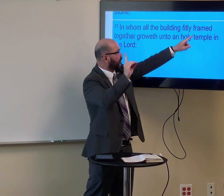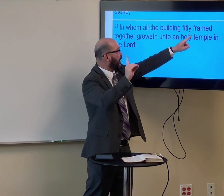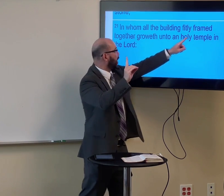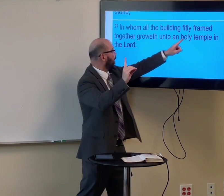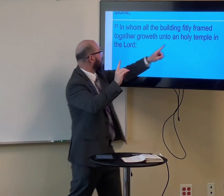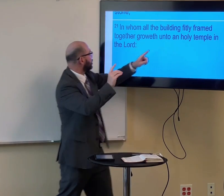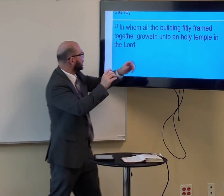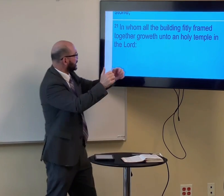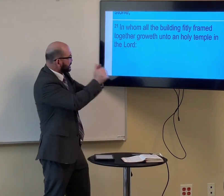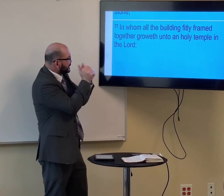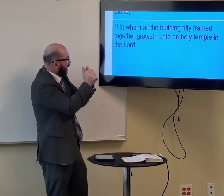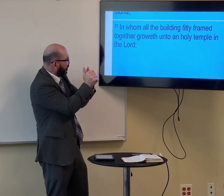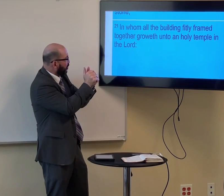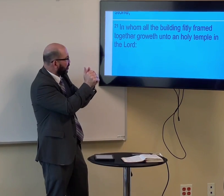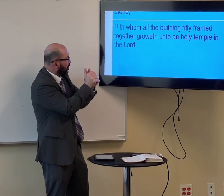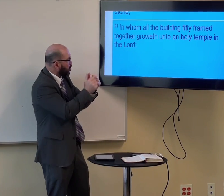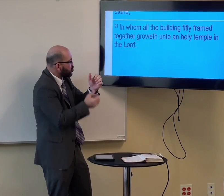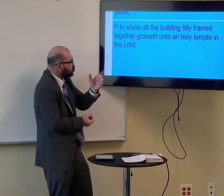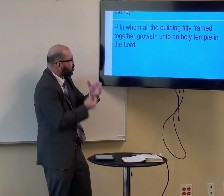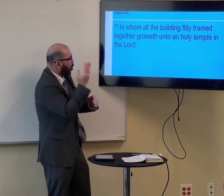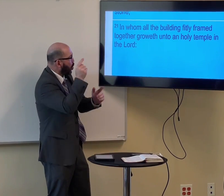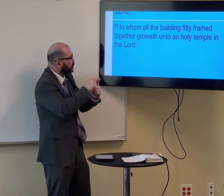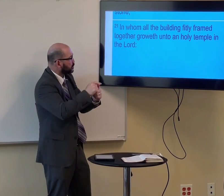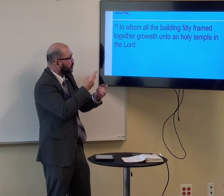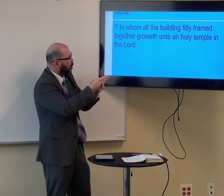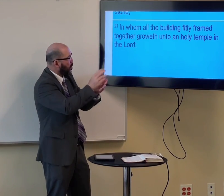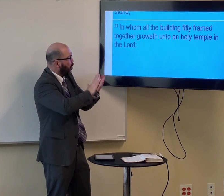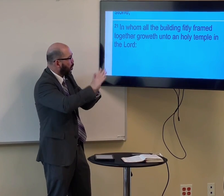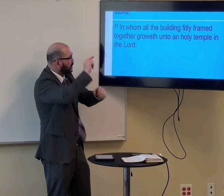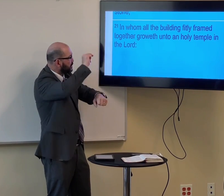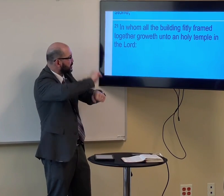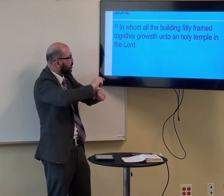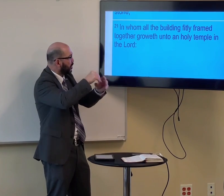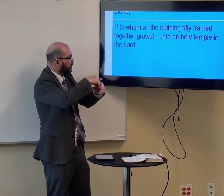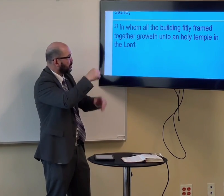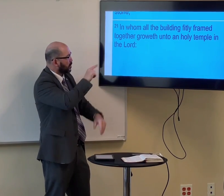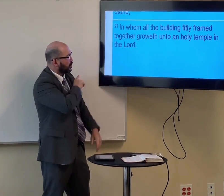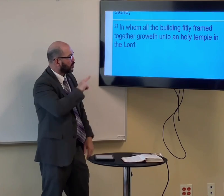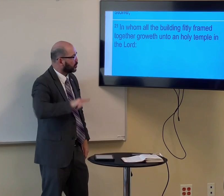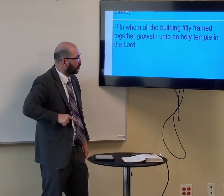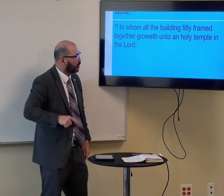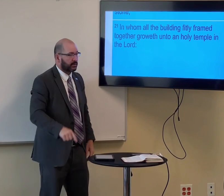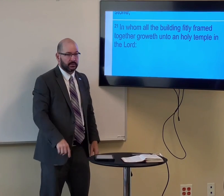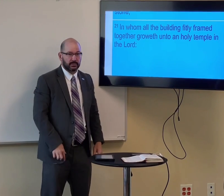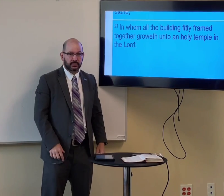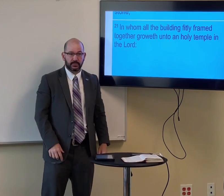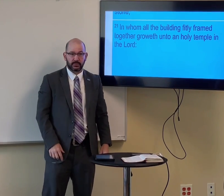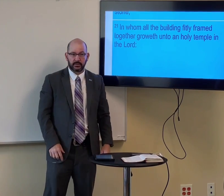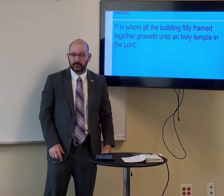framed together groweth up into an holy temple in the Lord